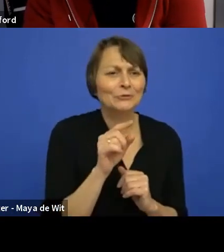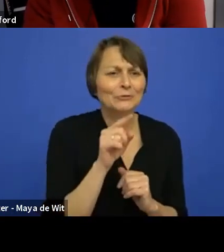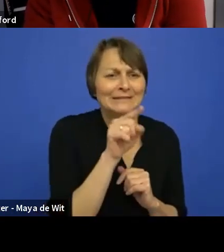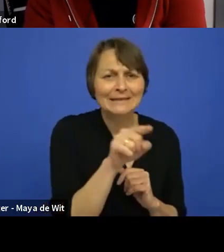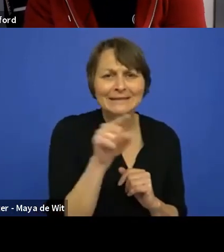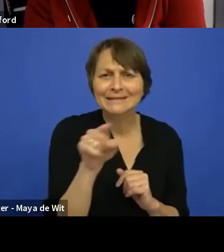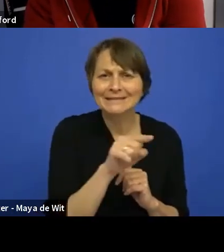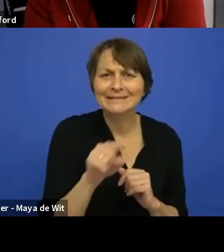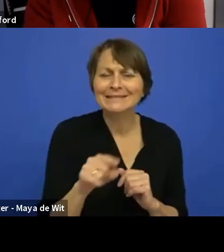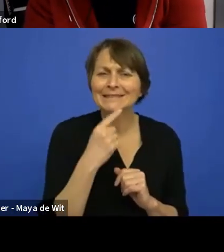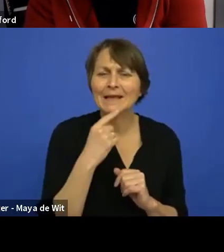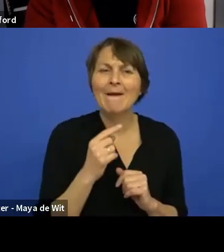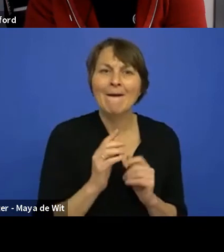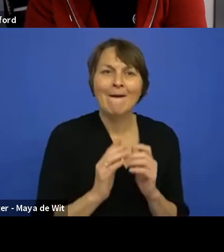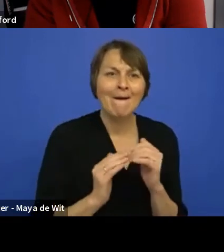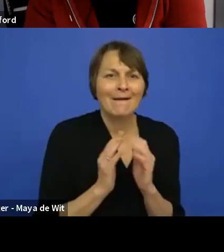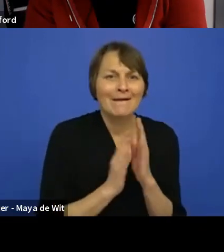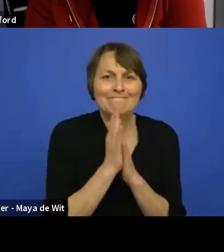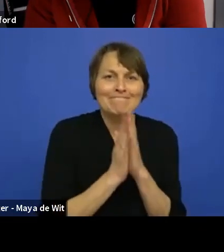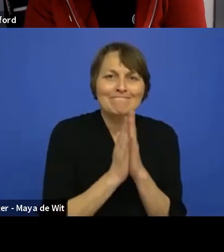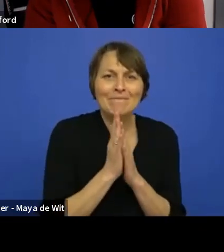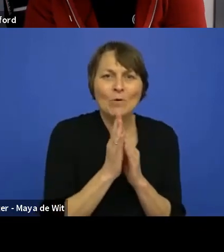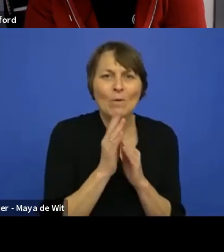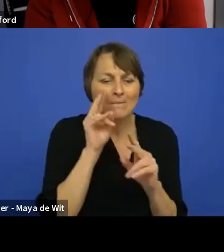excited about and looking forward to with the new UI updates?